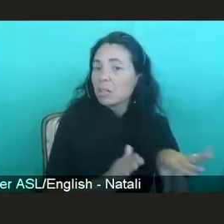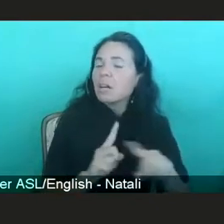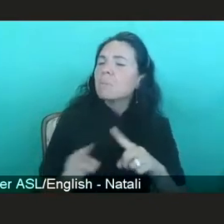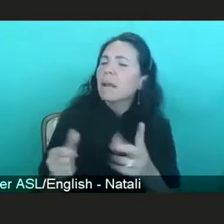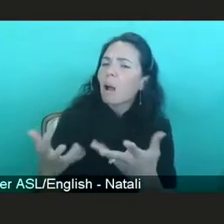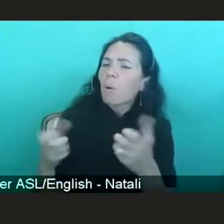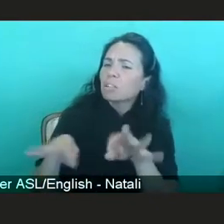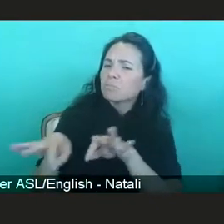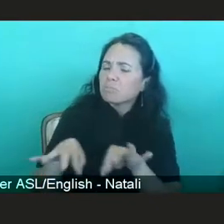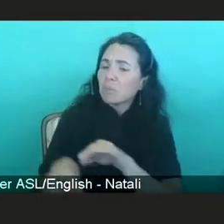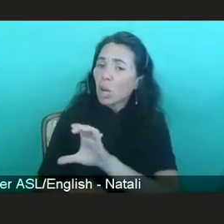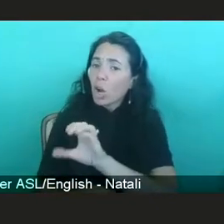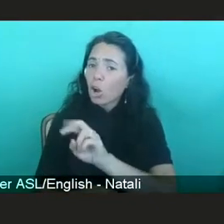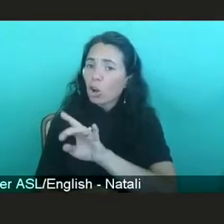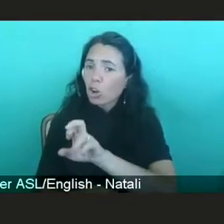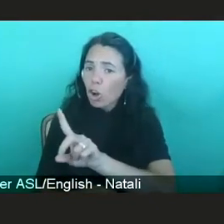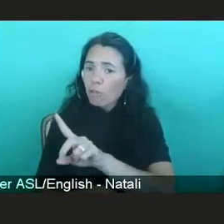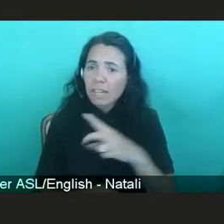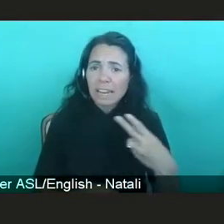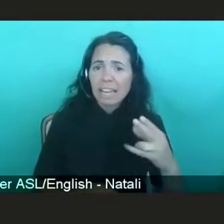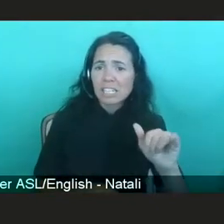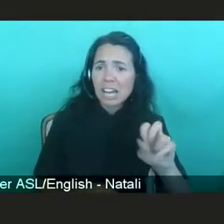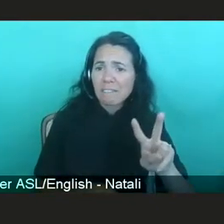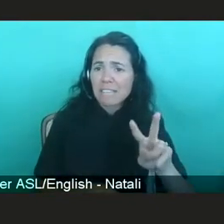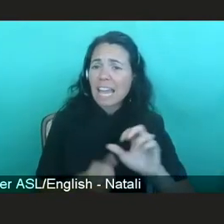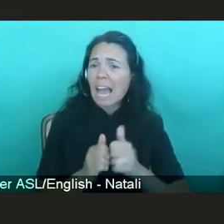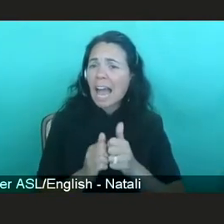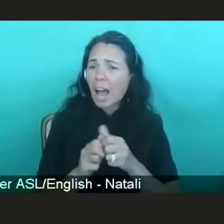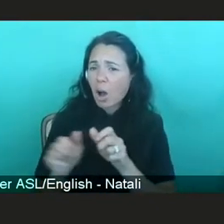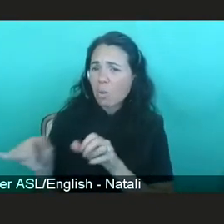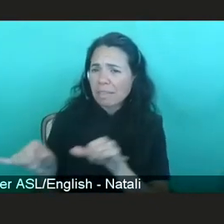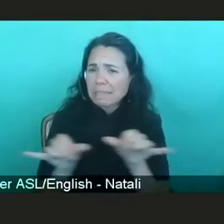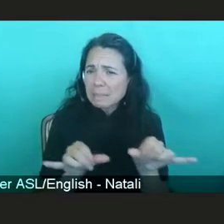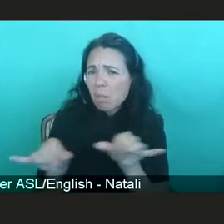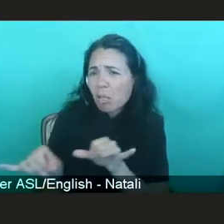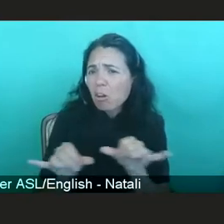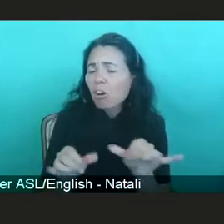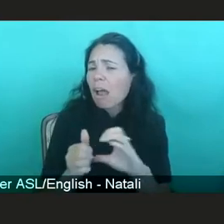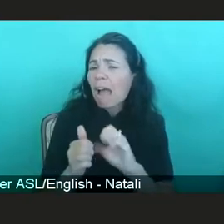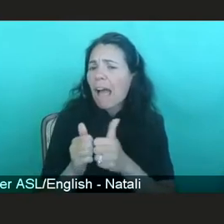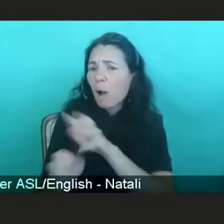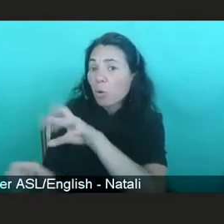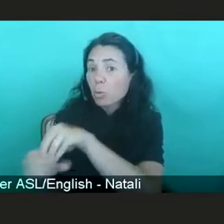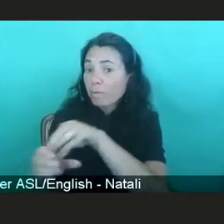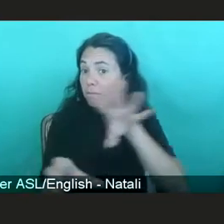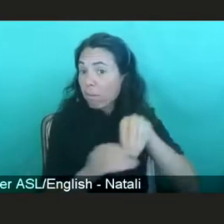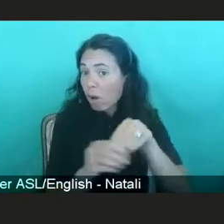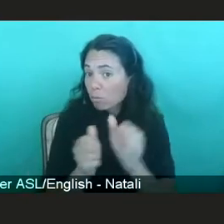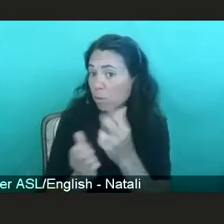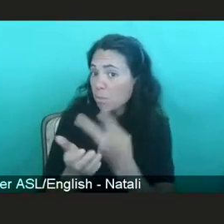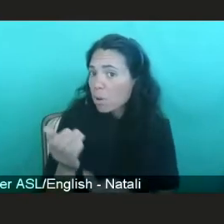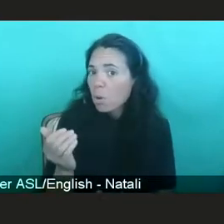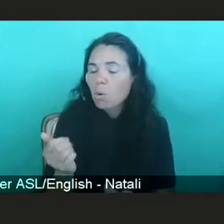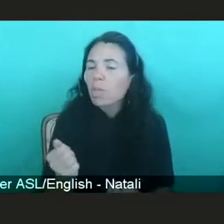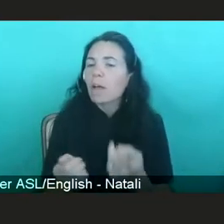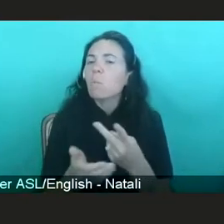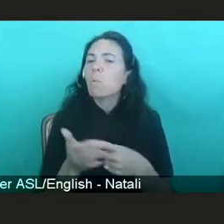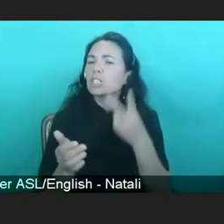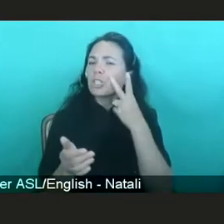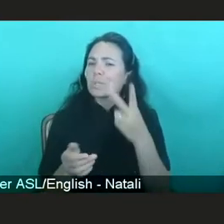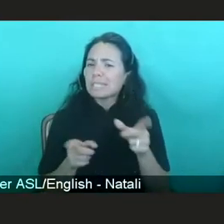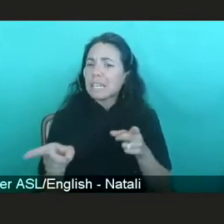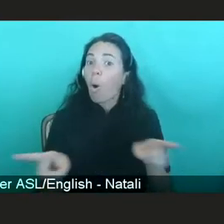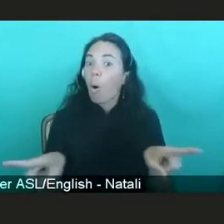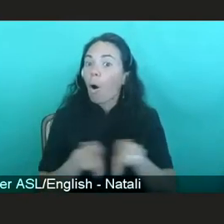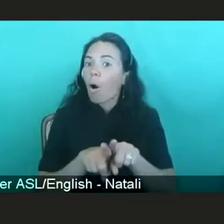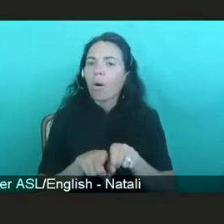COVID and HIV and how you got involved in both of these efforts and what you see as being similar and what's different